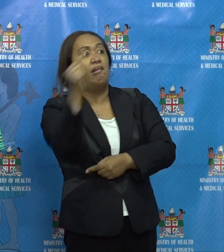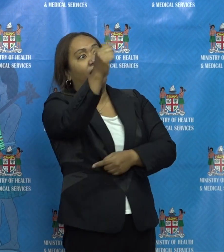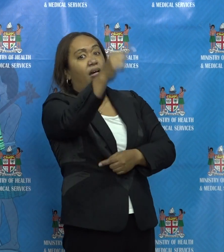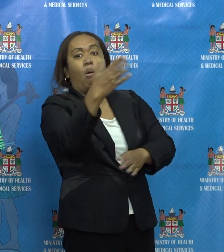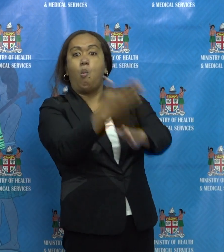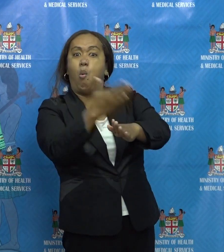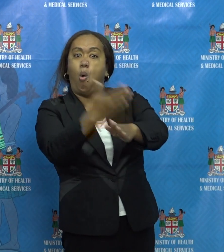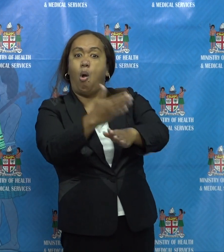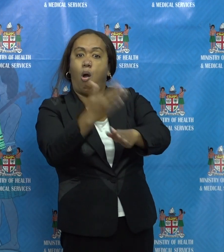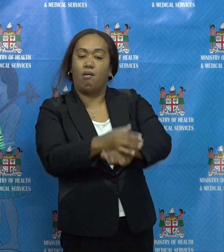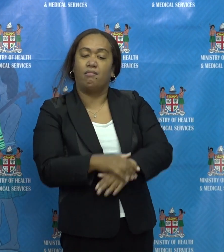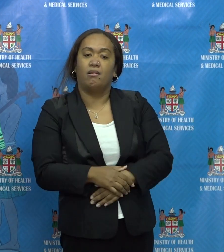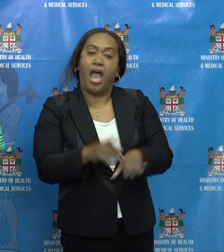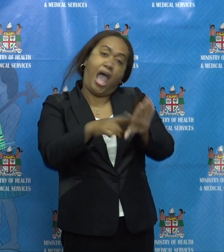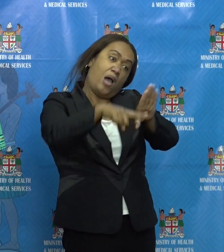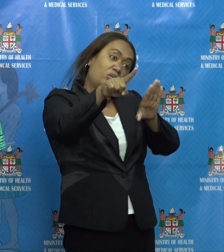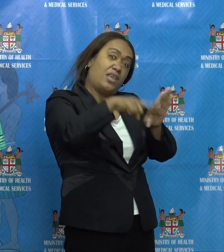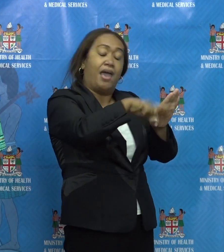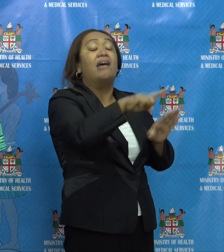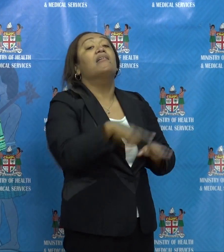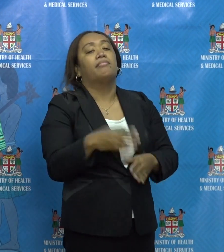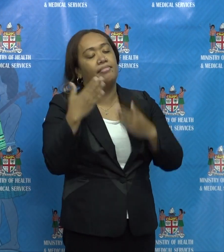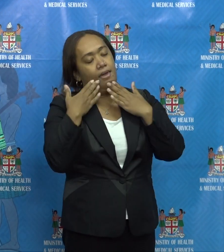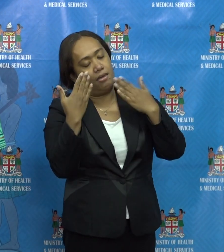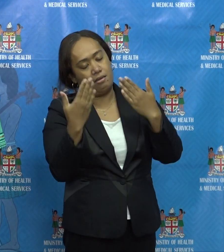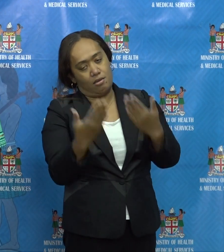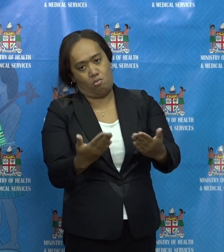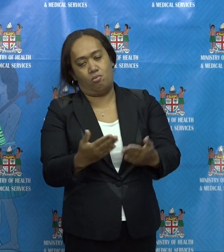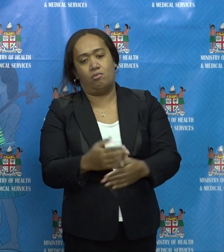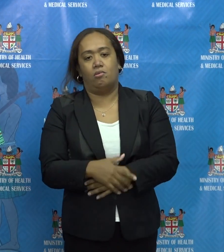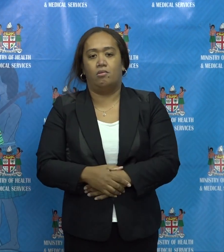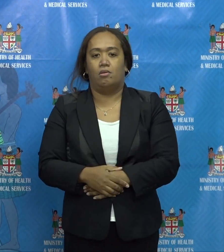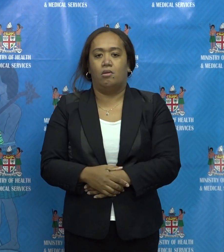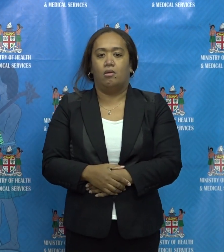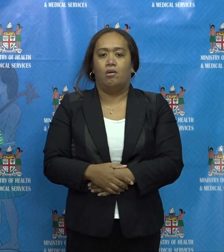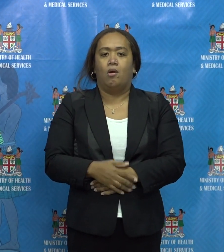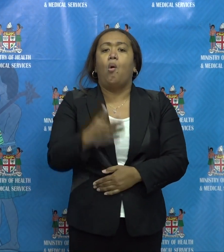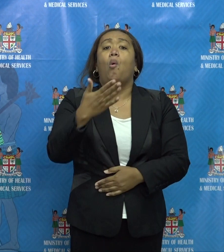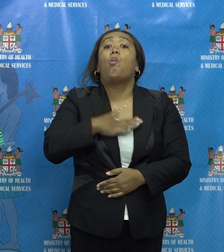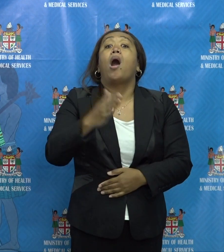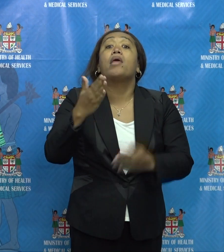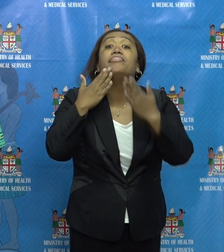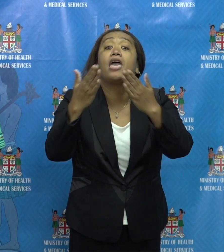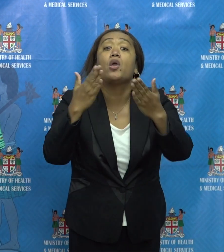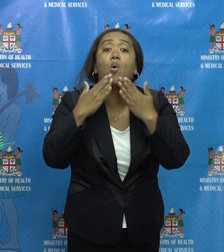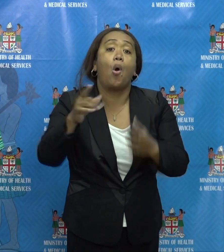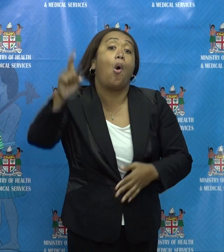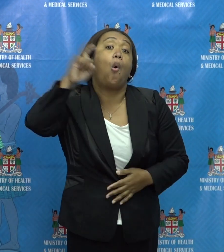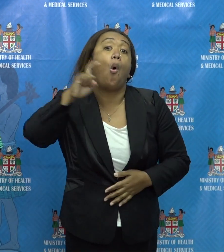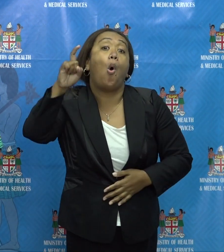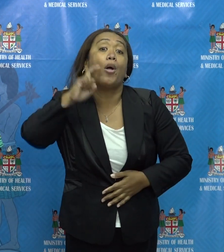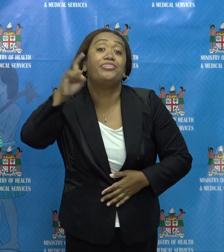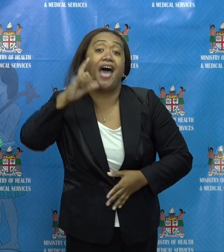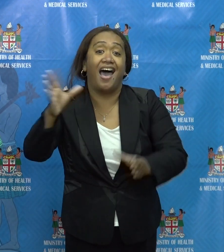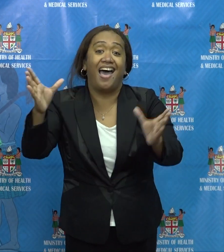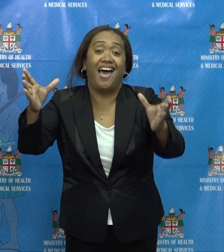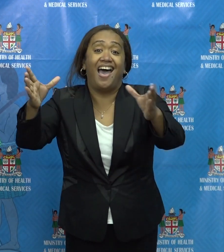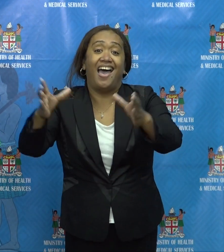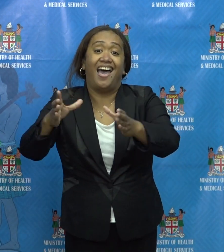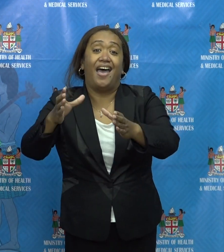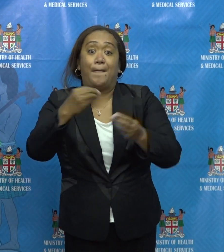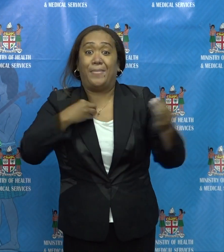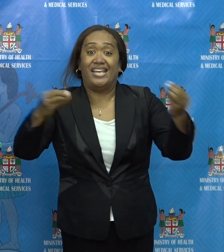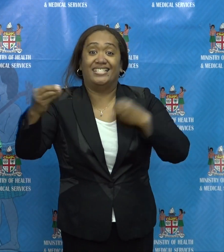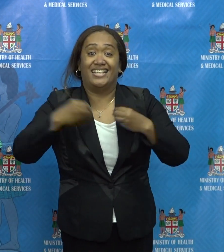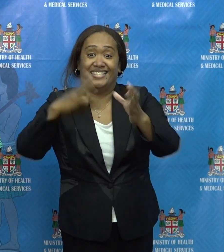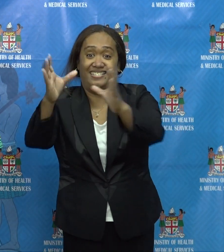allowed us to focus on the life-saving work at hand. I also want to thank the Water Authority of Fiji for delaying some of the maintenance work on